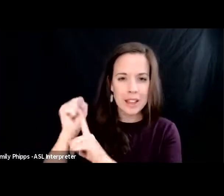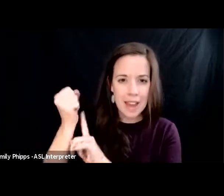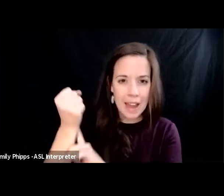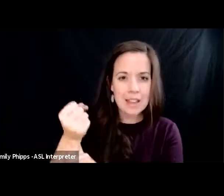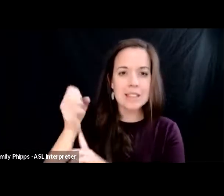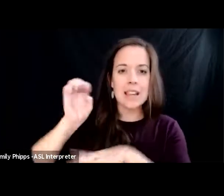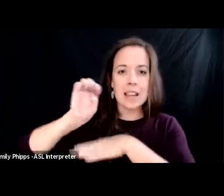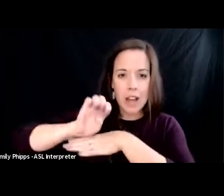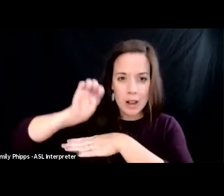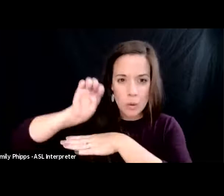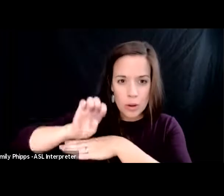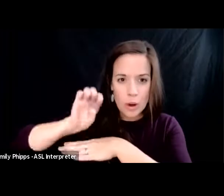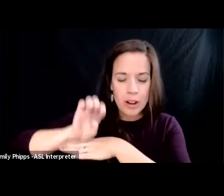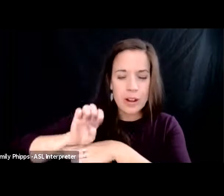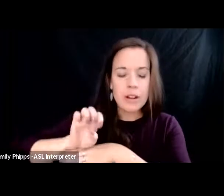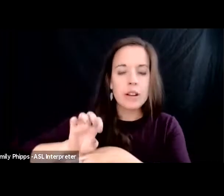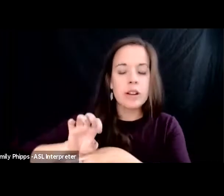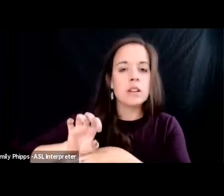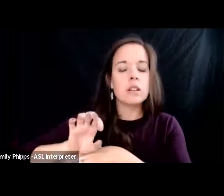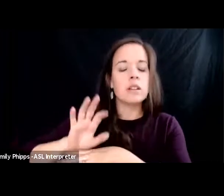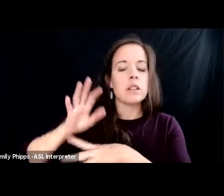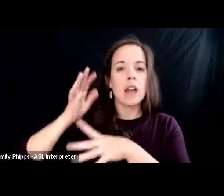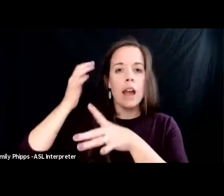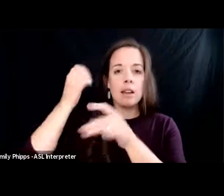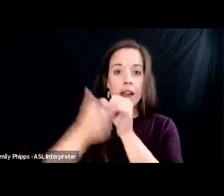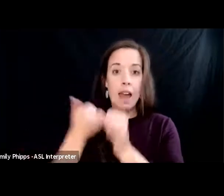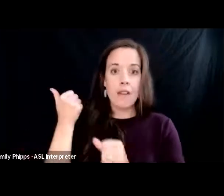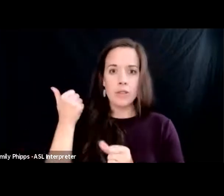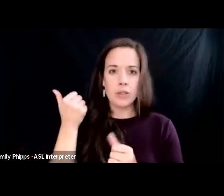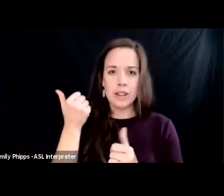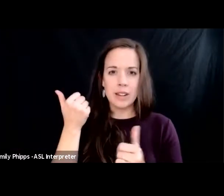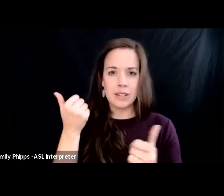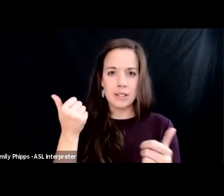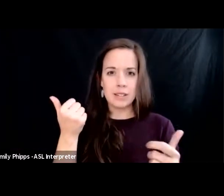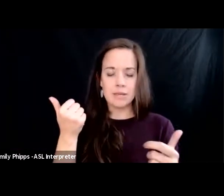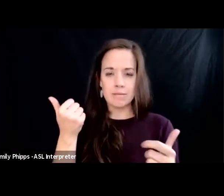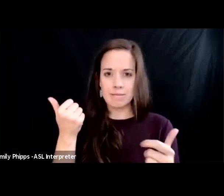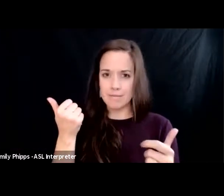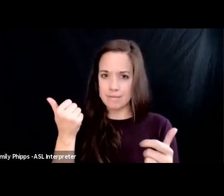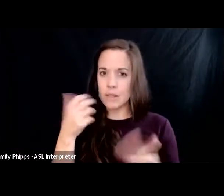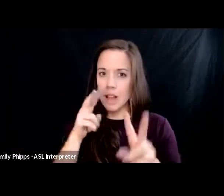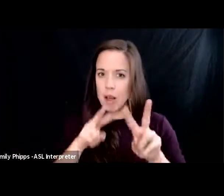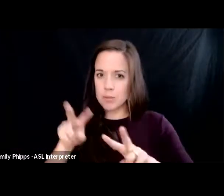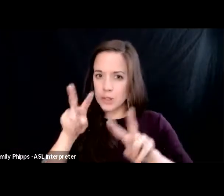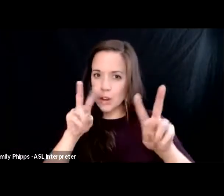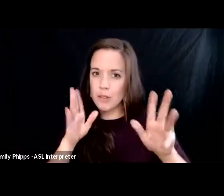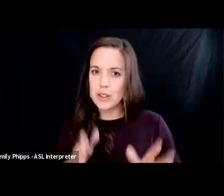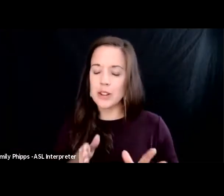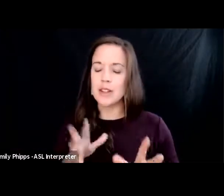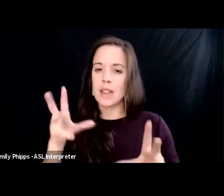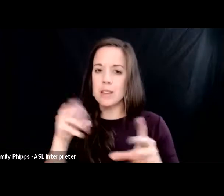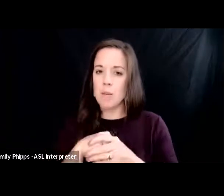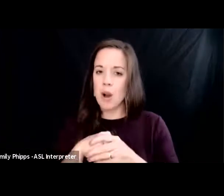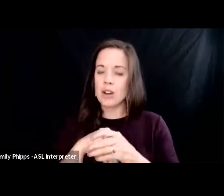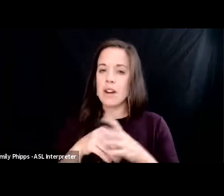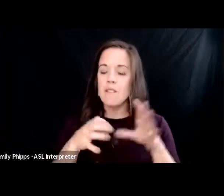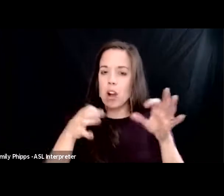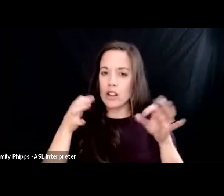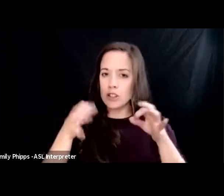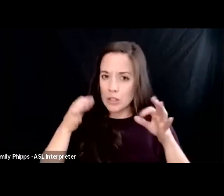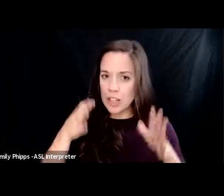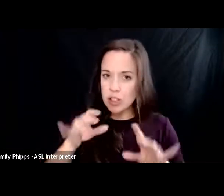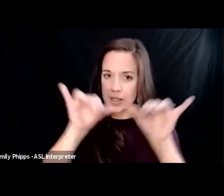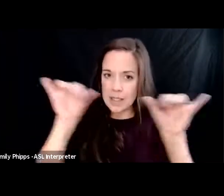ecuador and every impartial observer who's part of our judicial system legal scholars